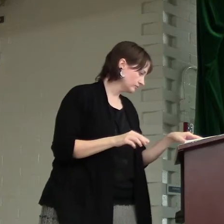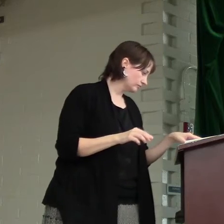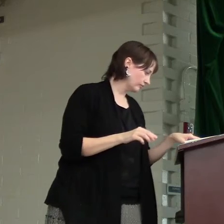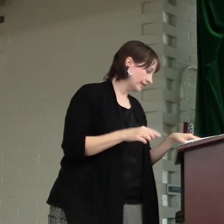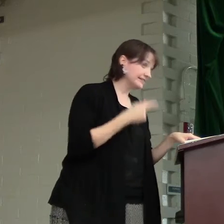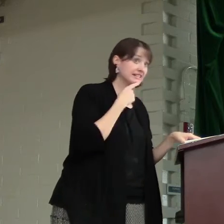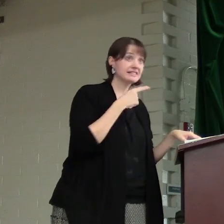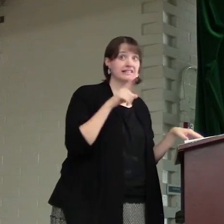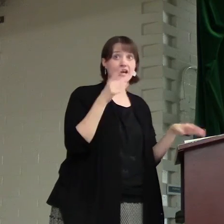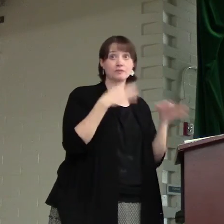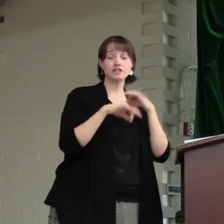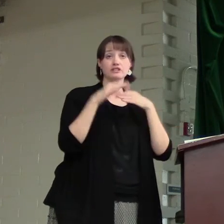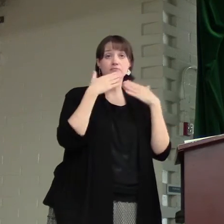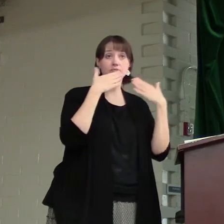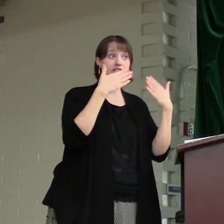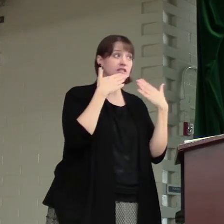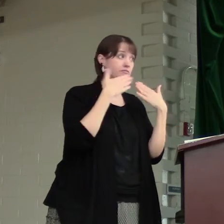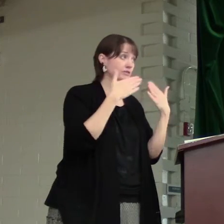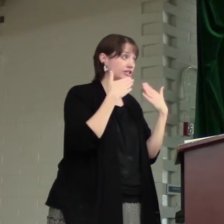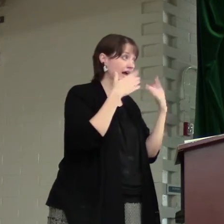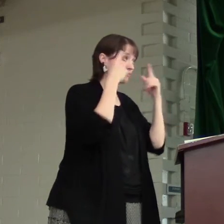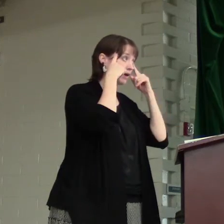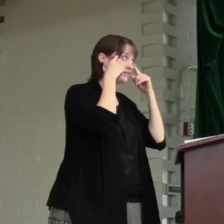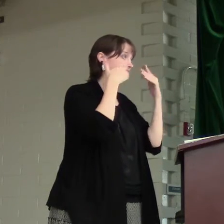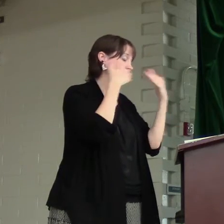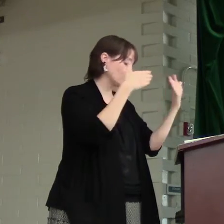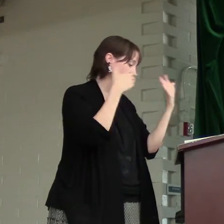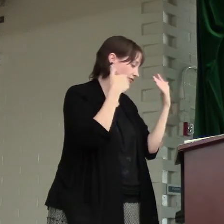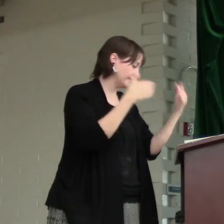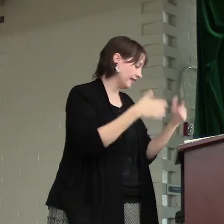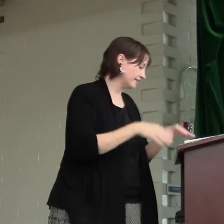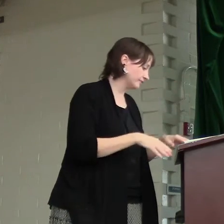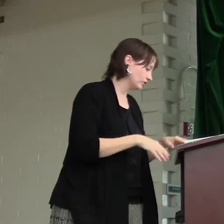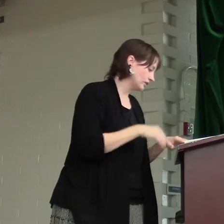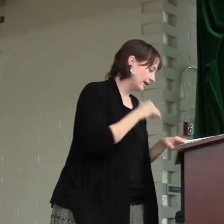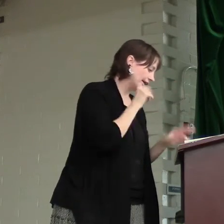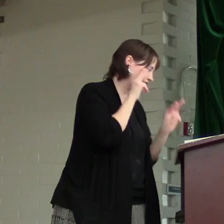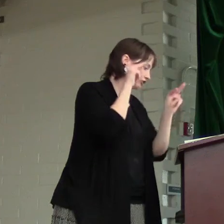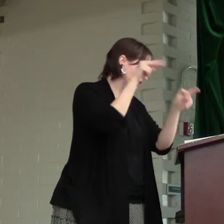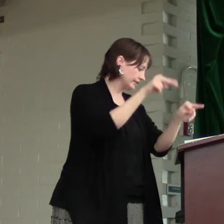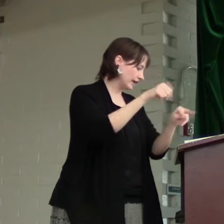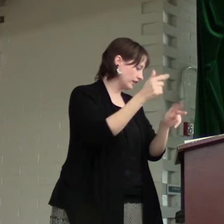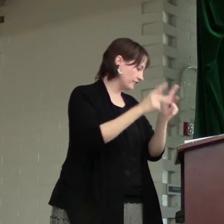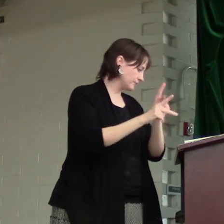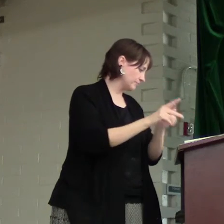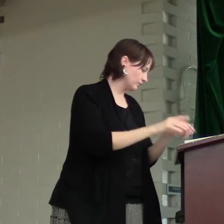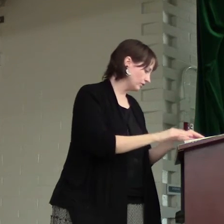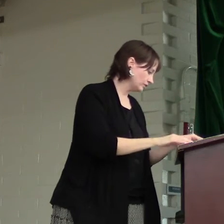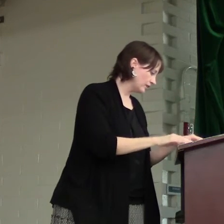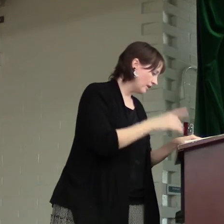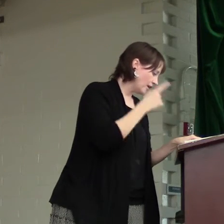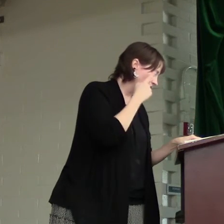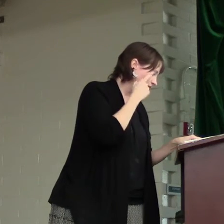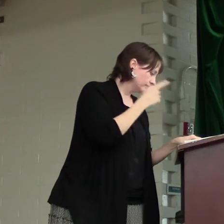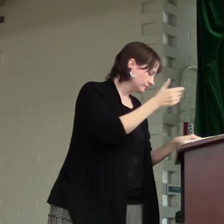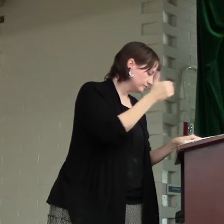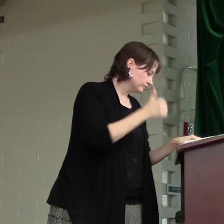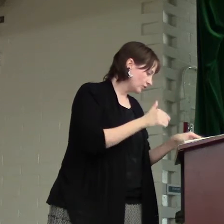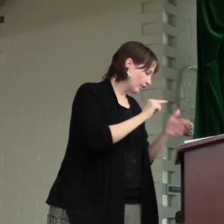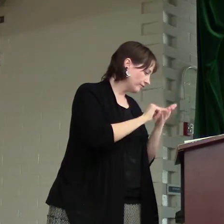It said instead we should have a mind that's grateful and thankful and not looking down at other people. Go on in